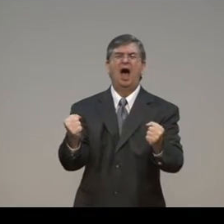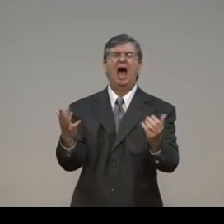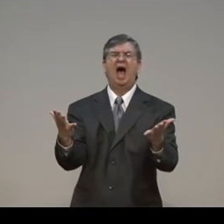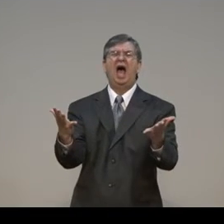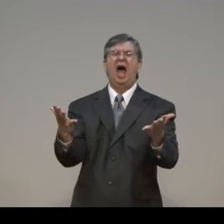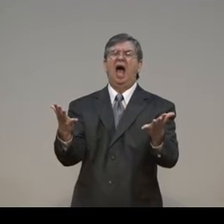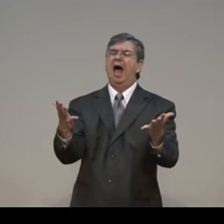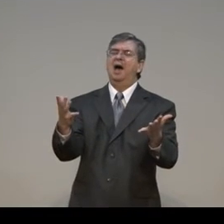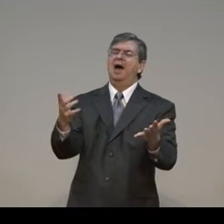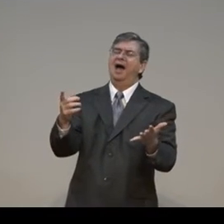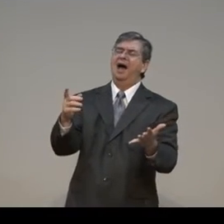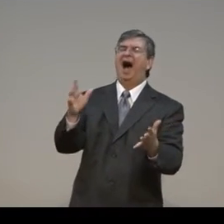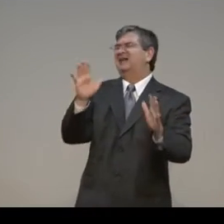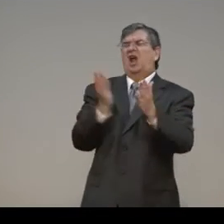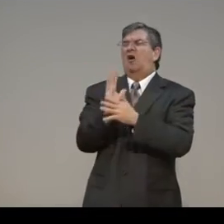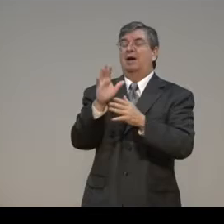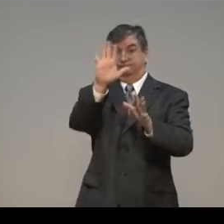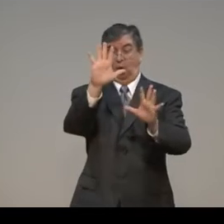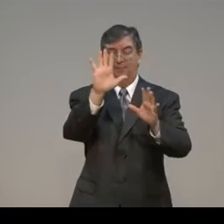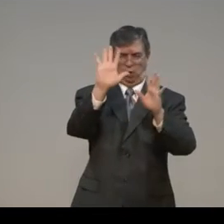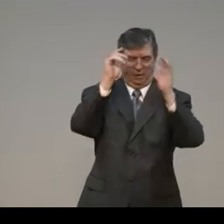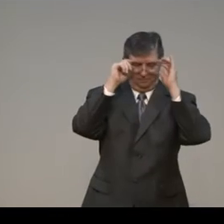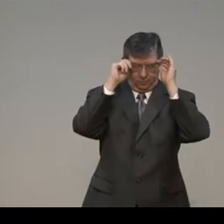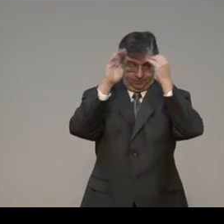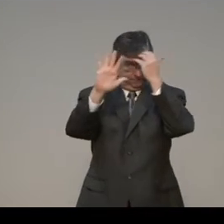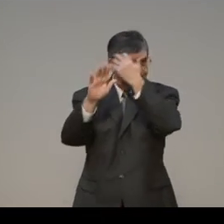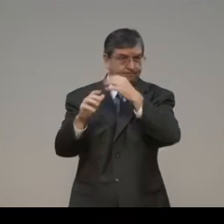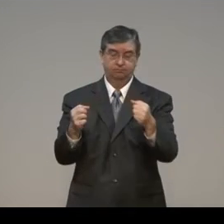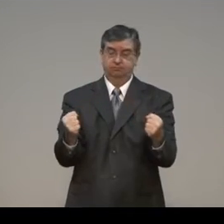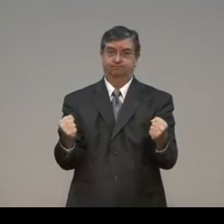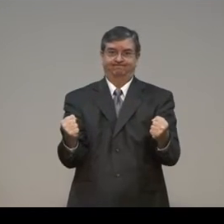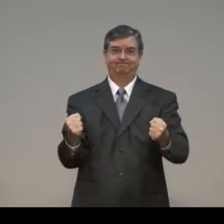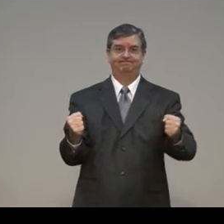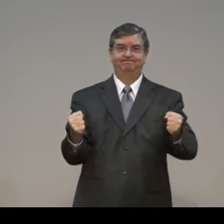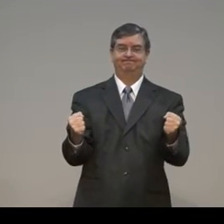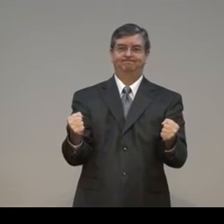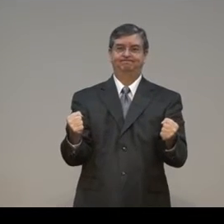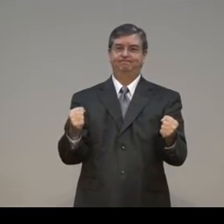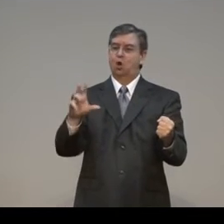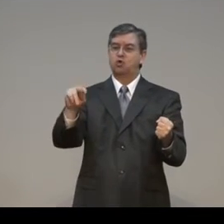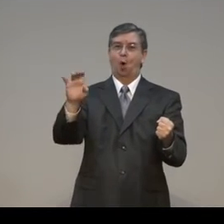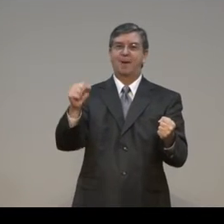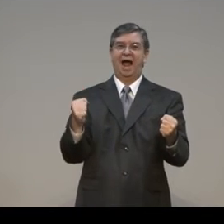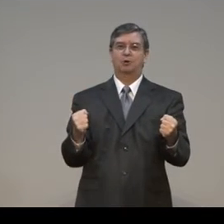That's a two brain idea to think that it's going to keep working. Do it bad.